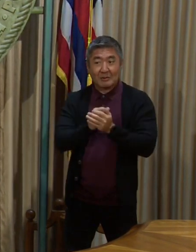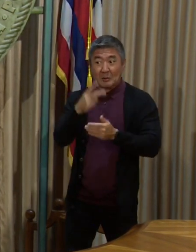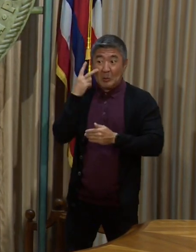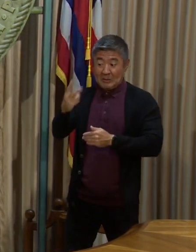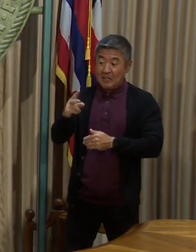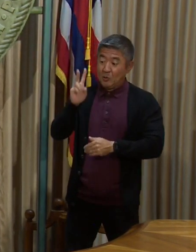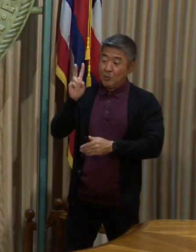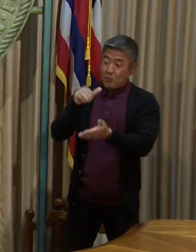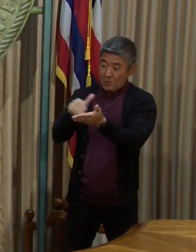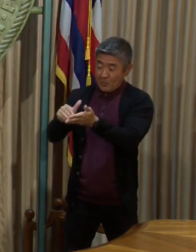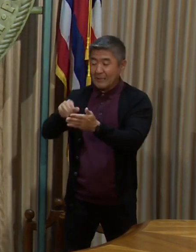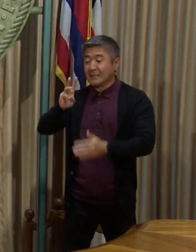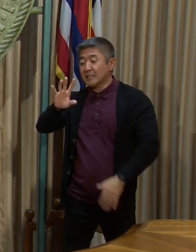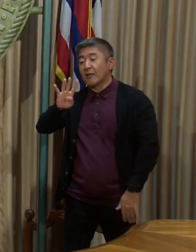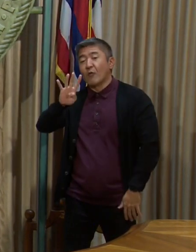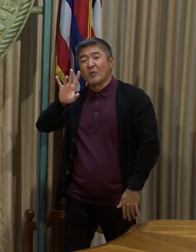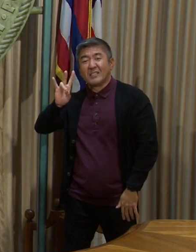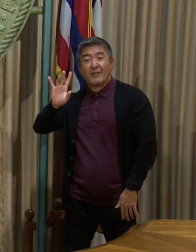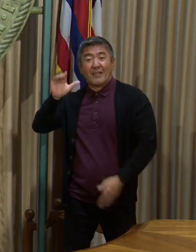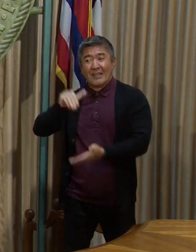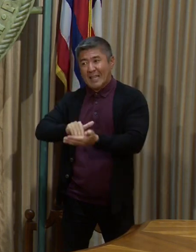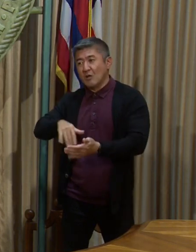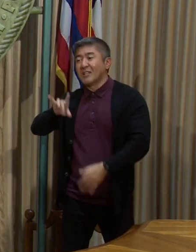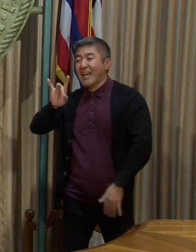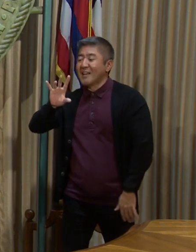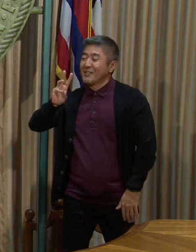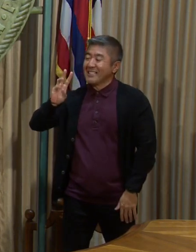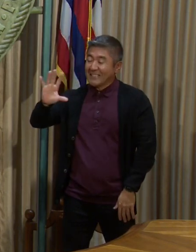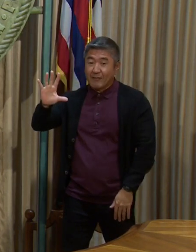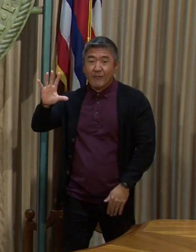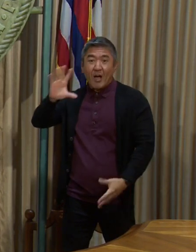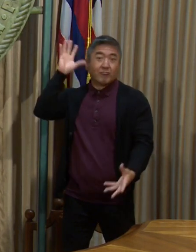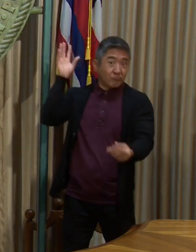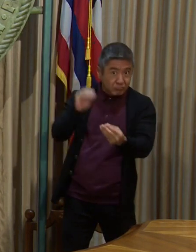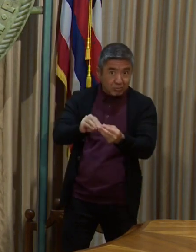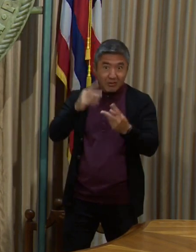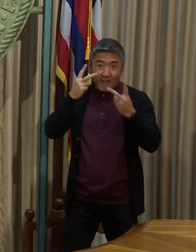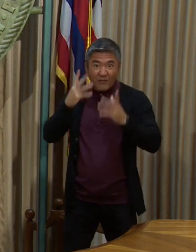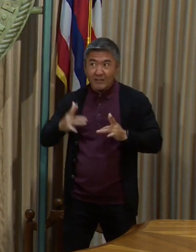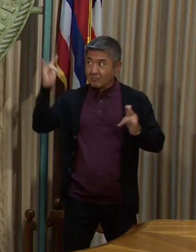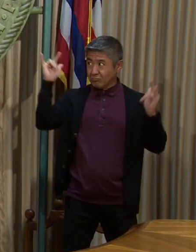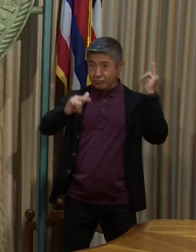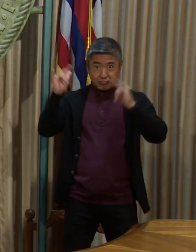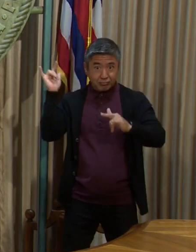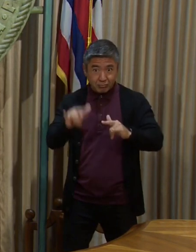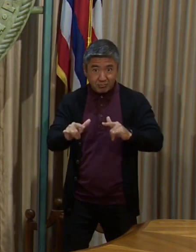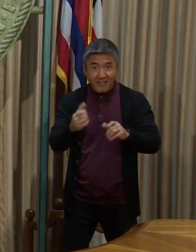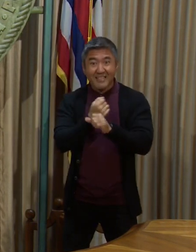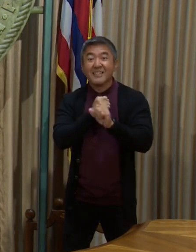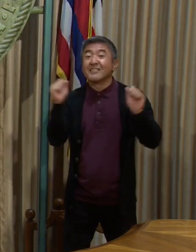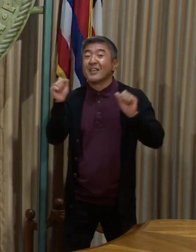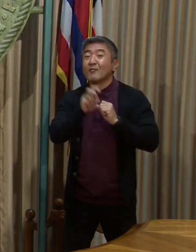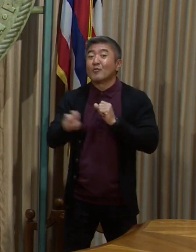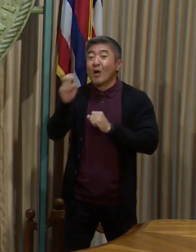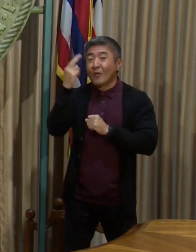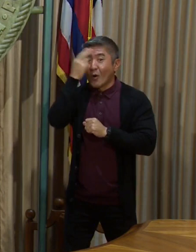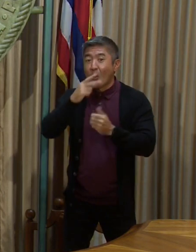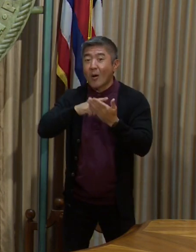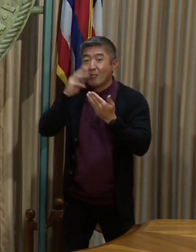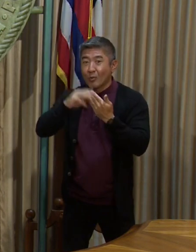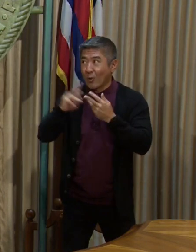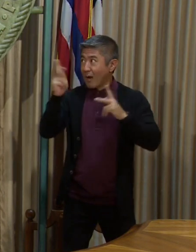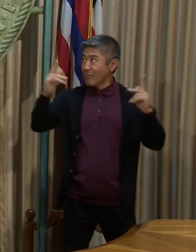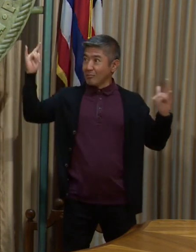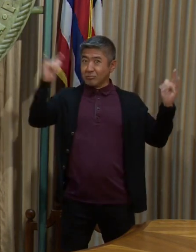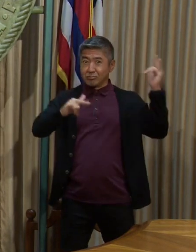,647,865 total travelers via the Safe Travels Hawaii program come to Hawaii.